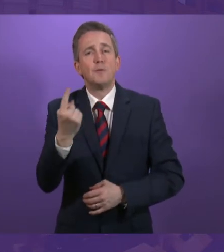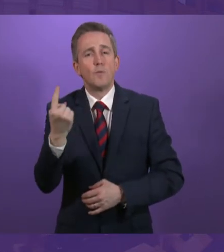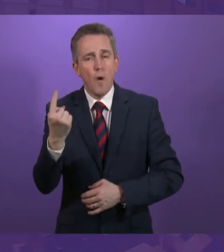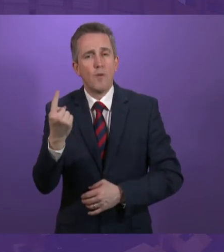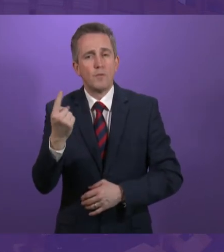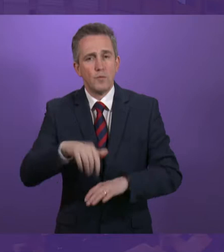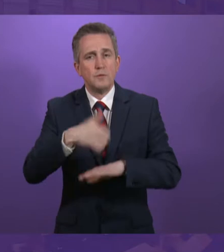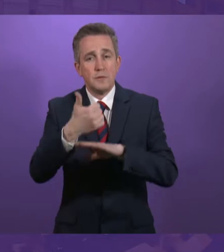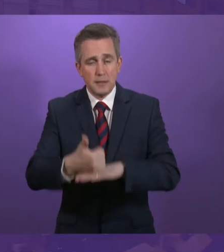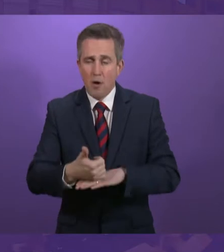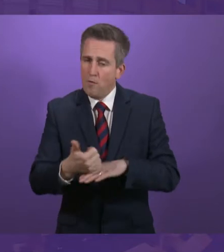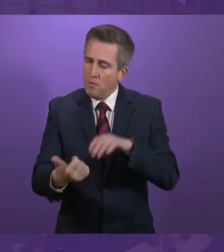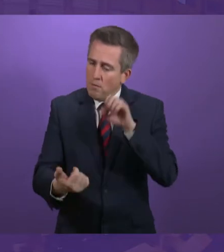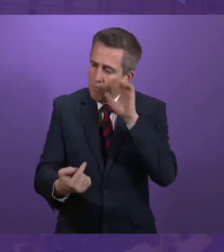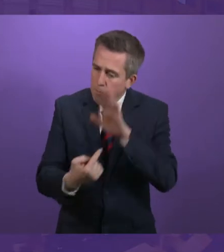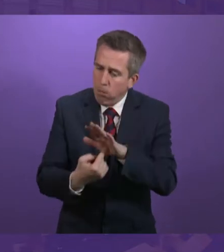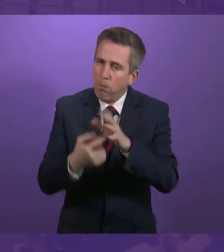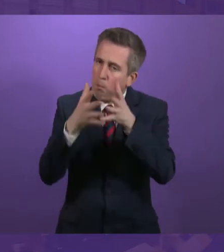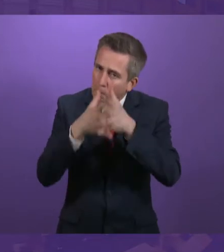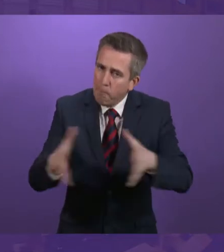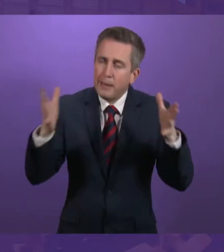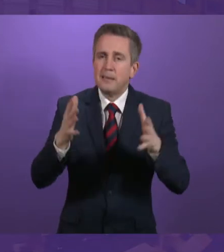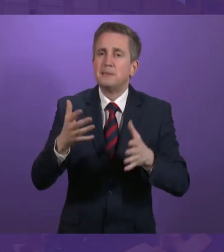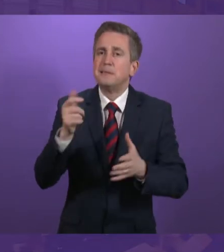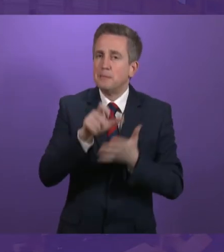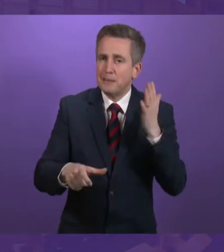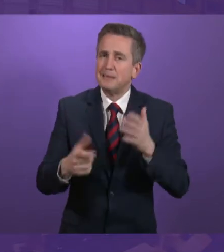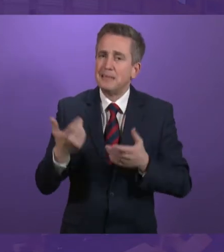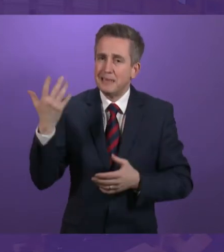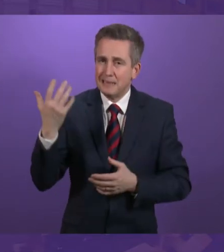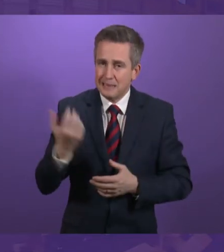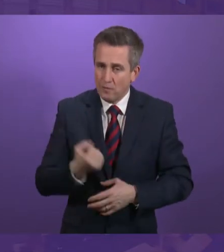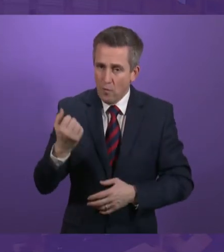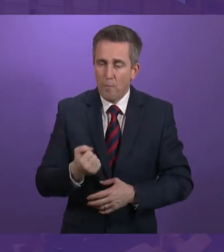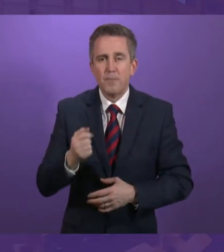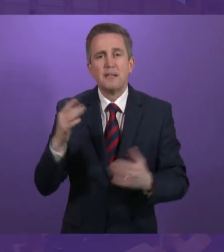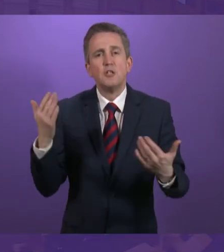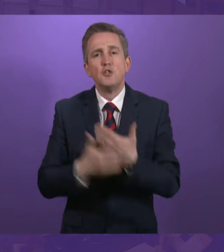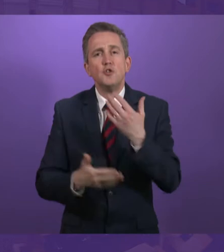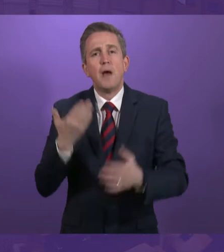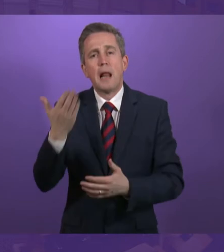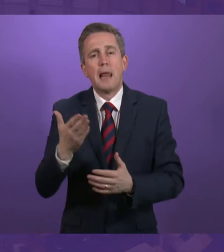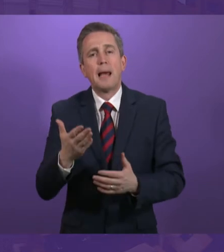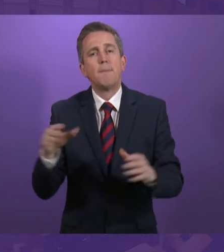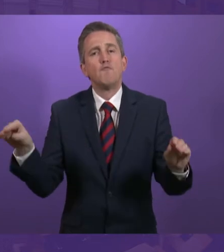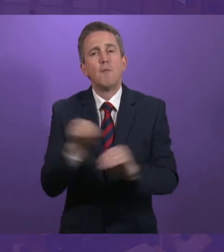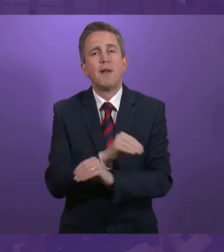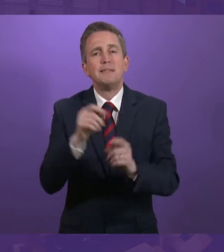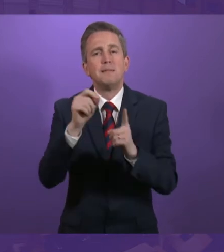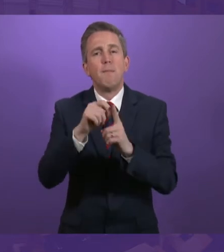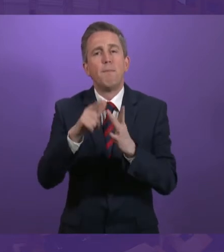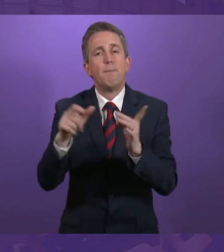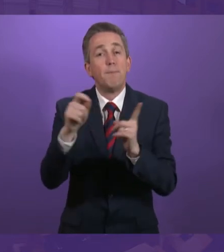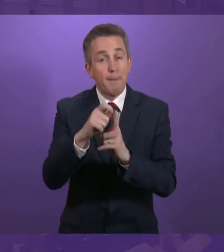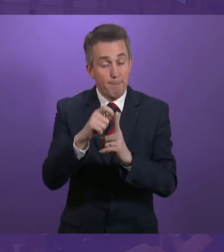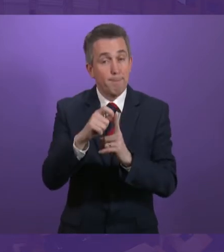we will introduce the largest, the most complex form of disability assistance, the new claim service for working age people replacing DWP's